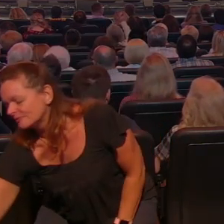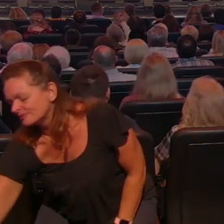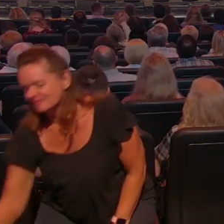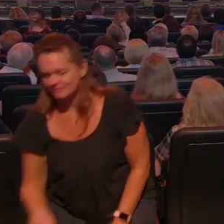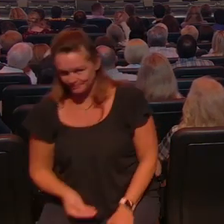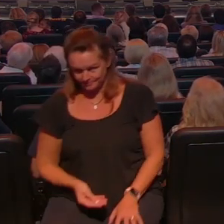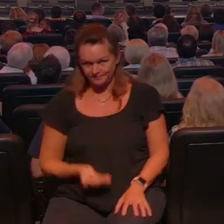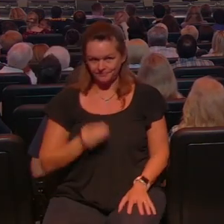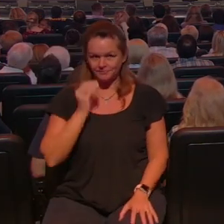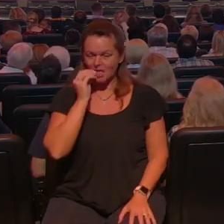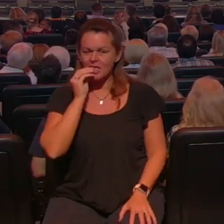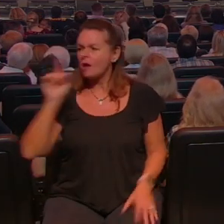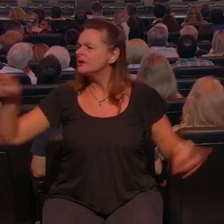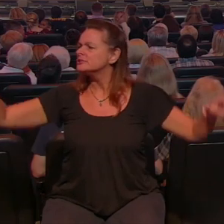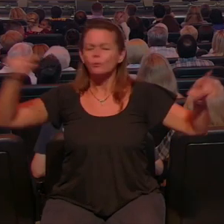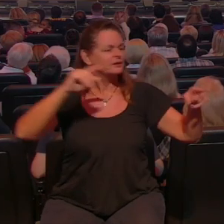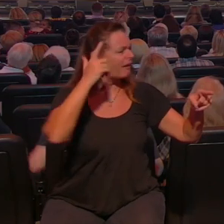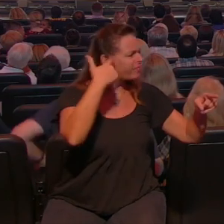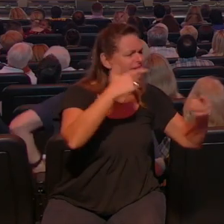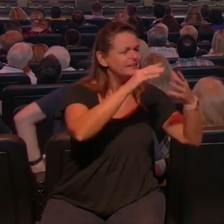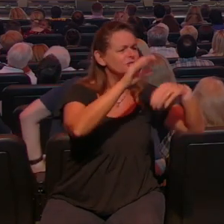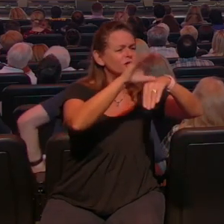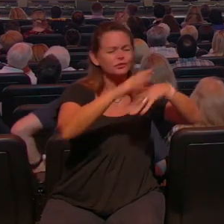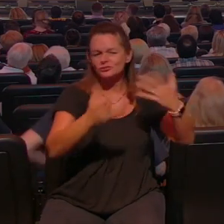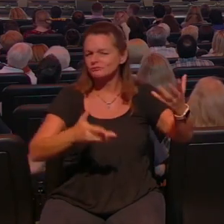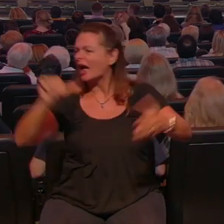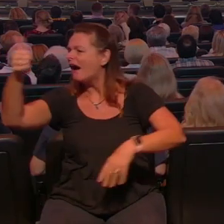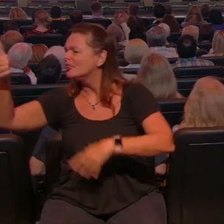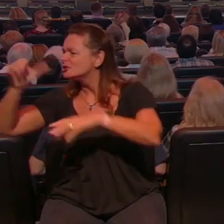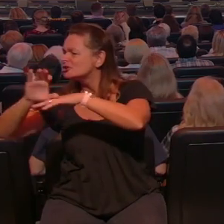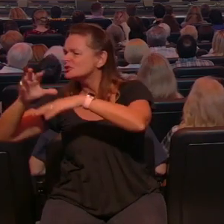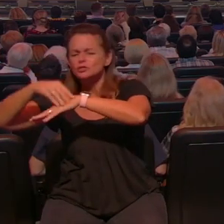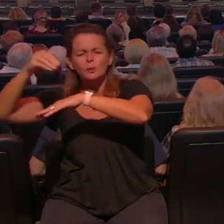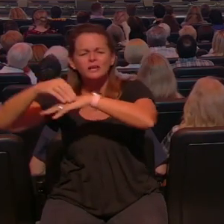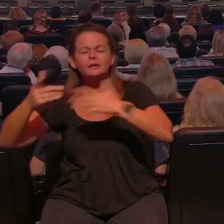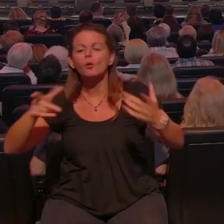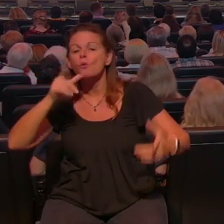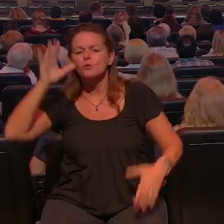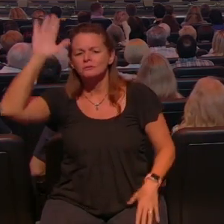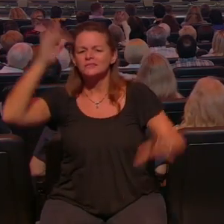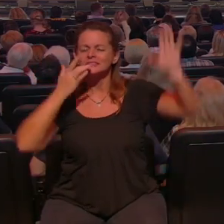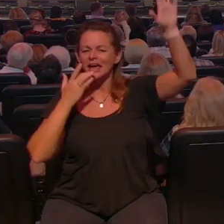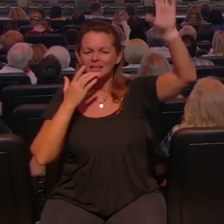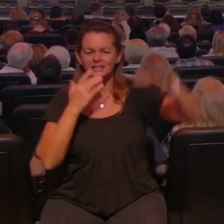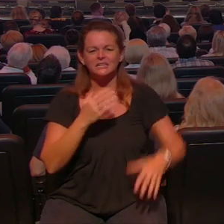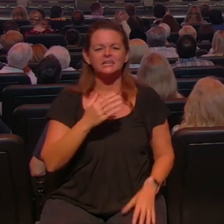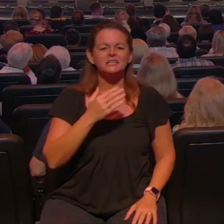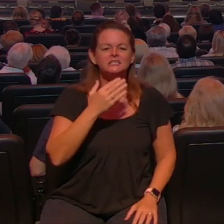are joining us hey London and Sweden love you guys um how many of you have ever drank a drink and put peanuts in it can I